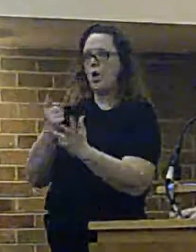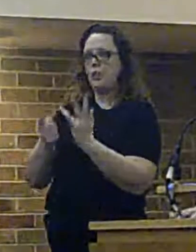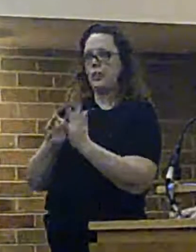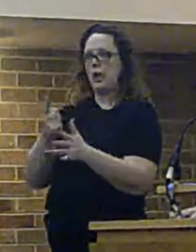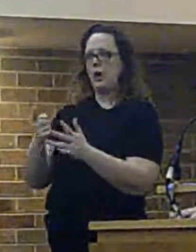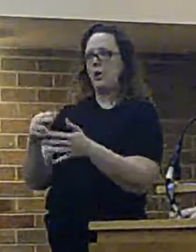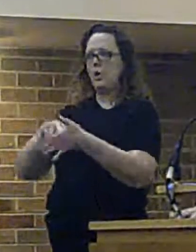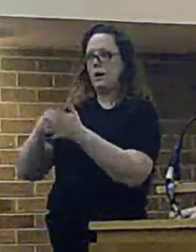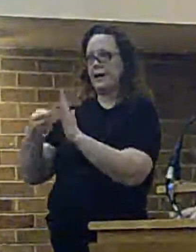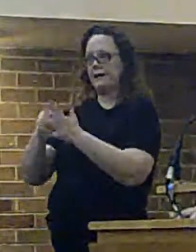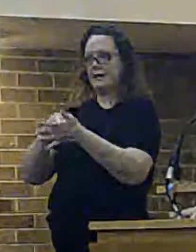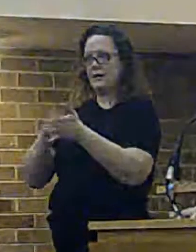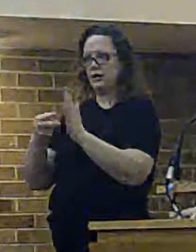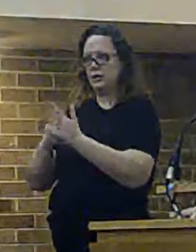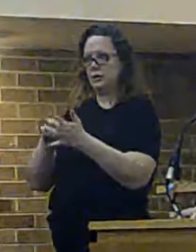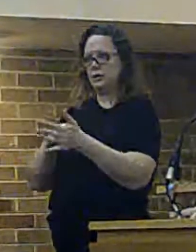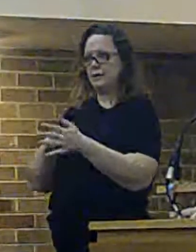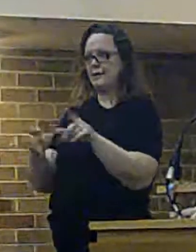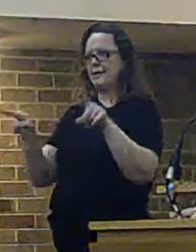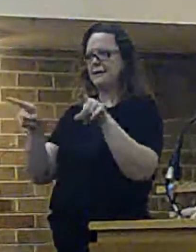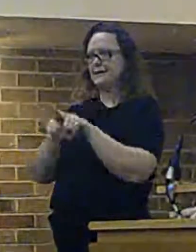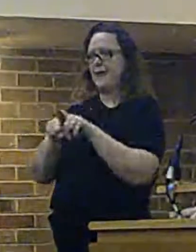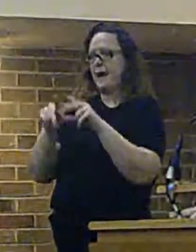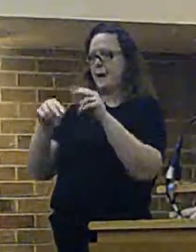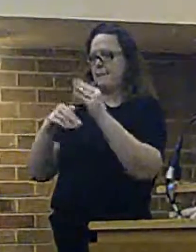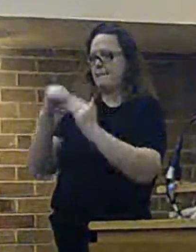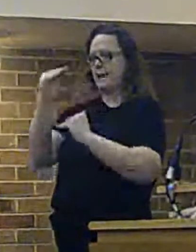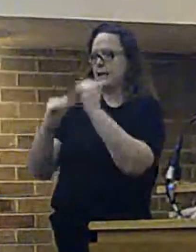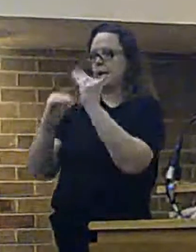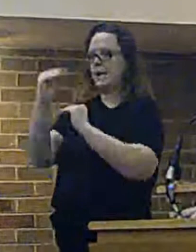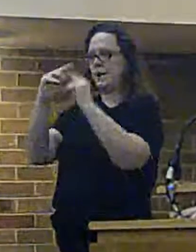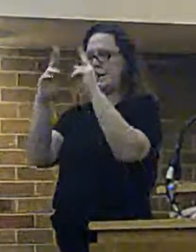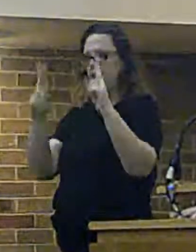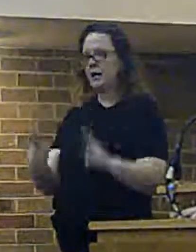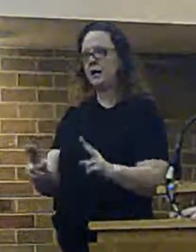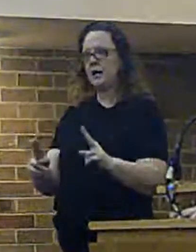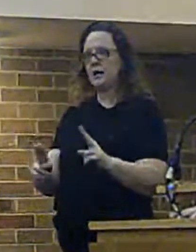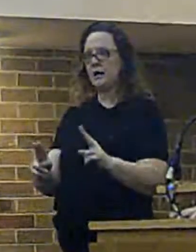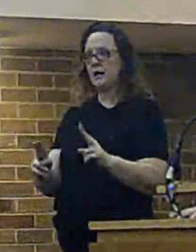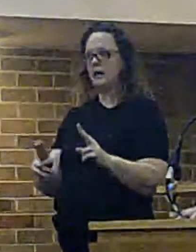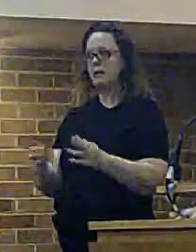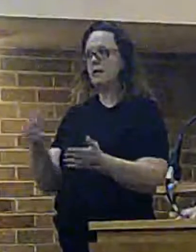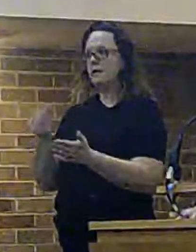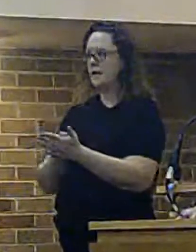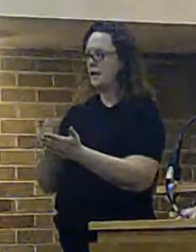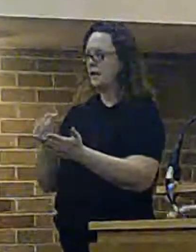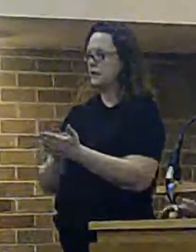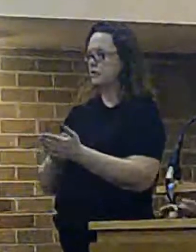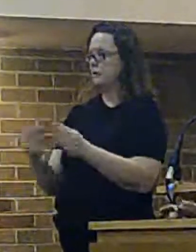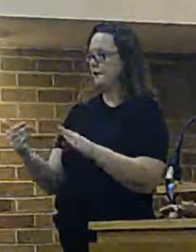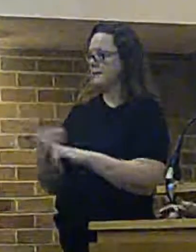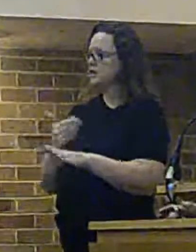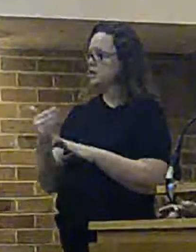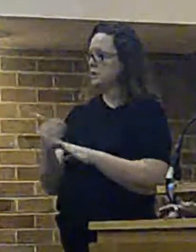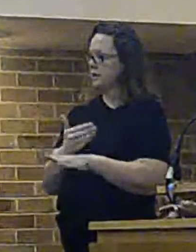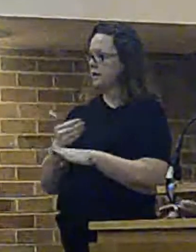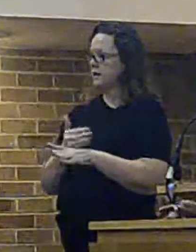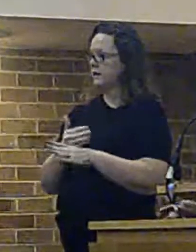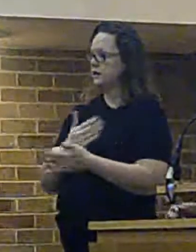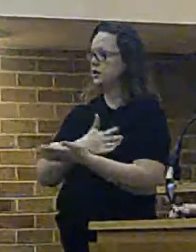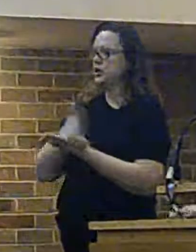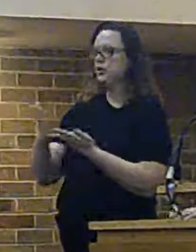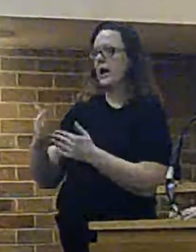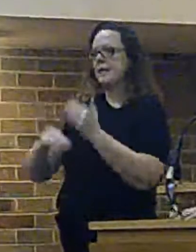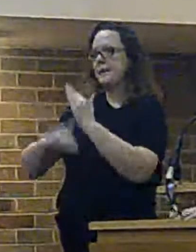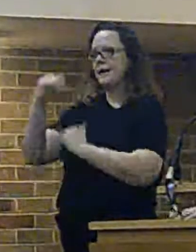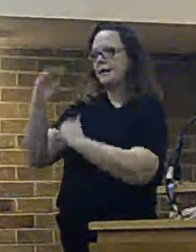is recognised that there are financial efficiencies to be realised in so doing. Makes sense. And